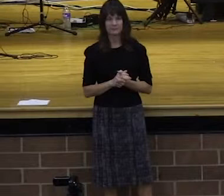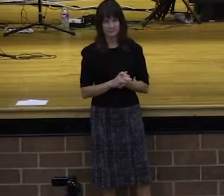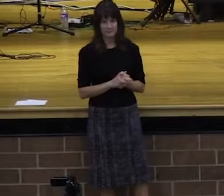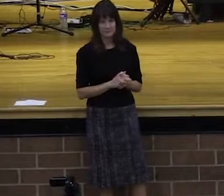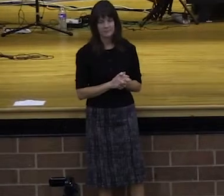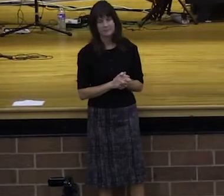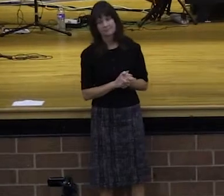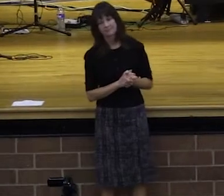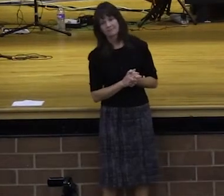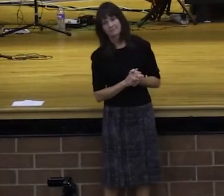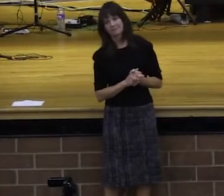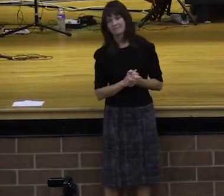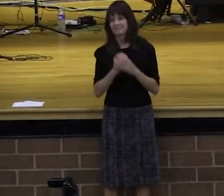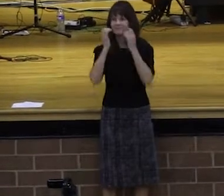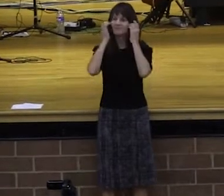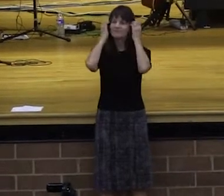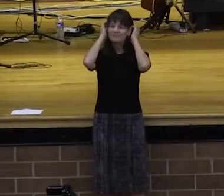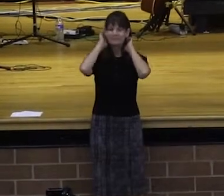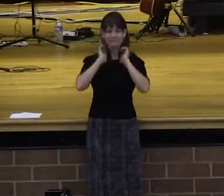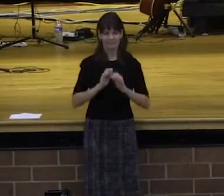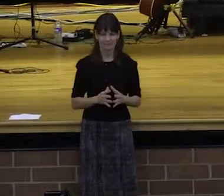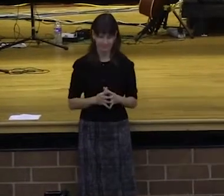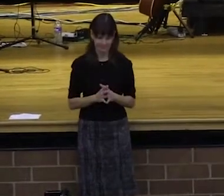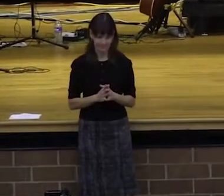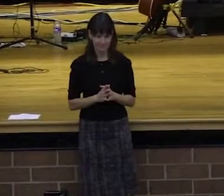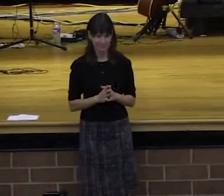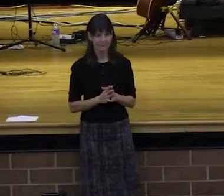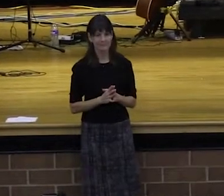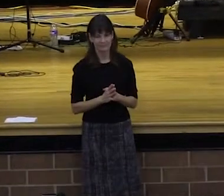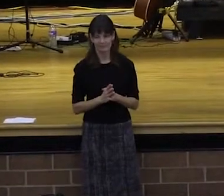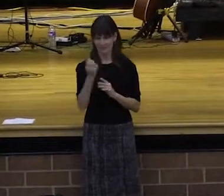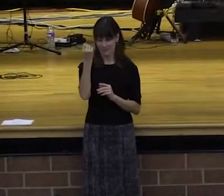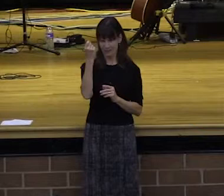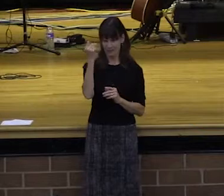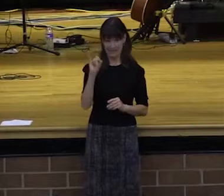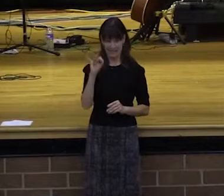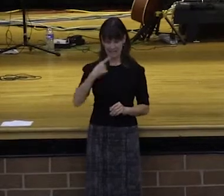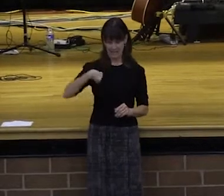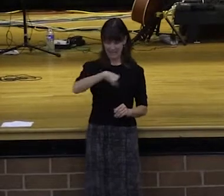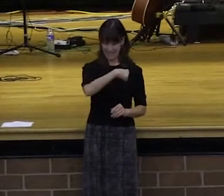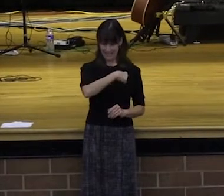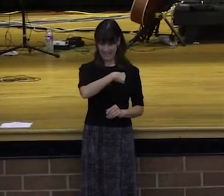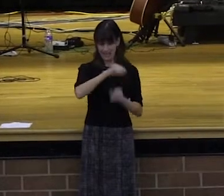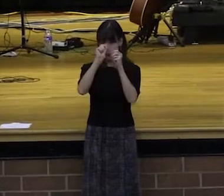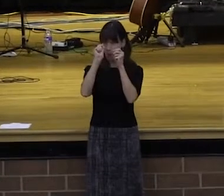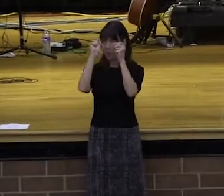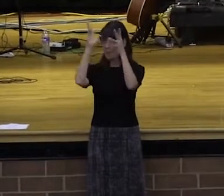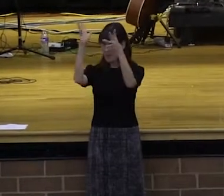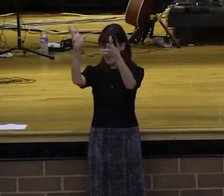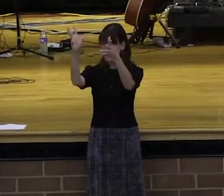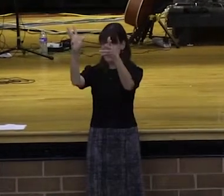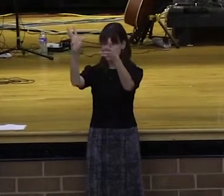People will see the blessing of our God because we give back to God what God has given to us. Am I making any sense?